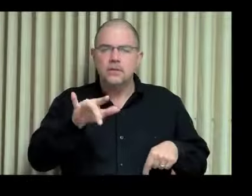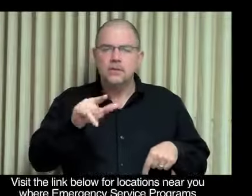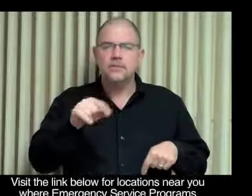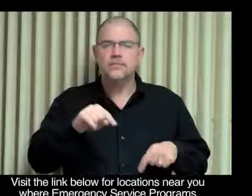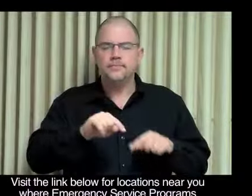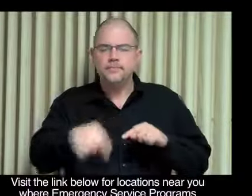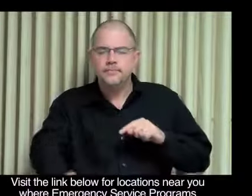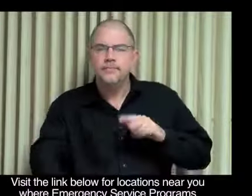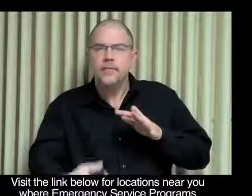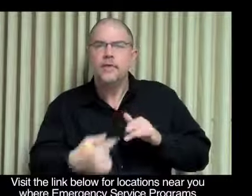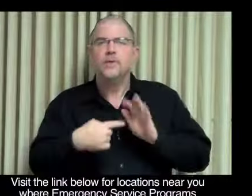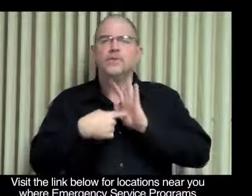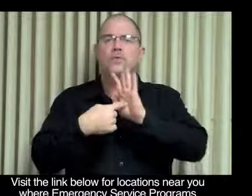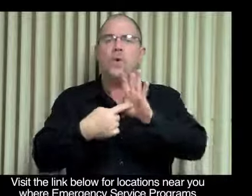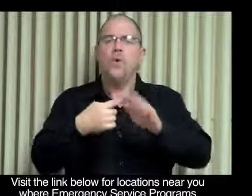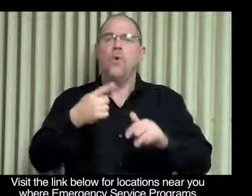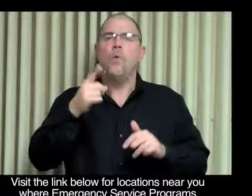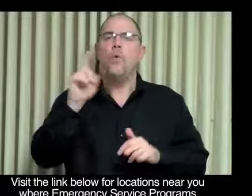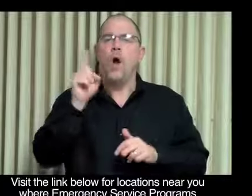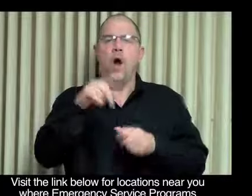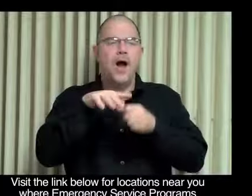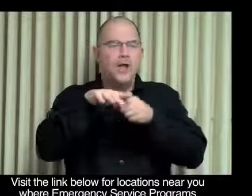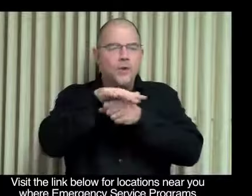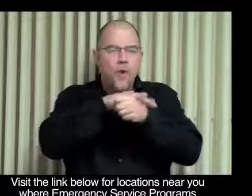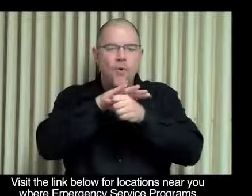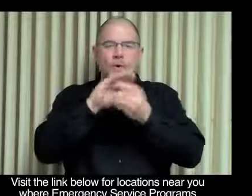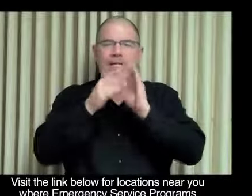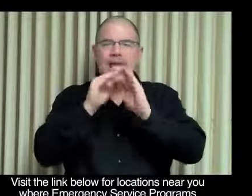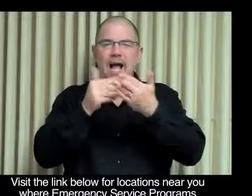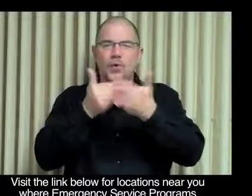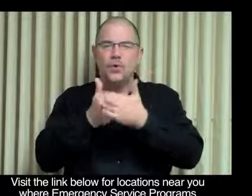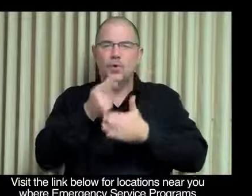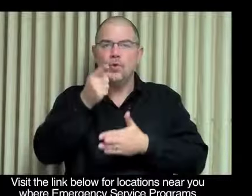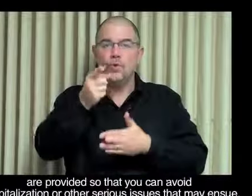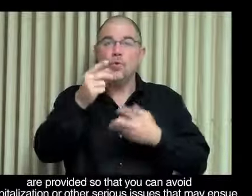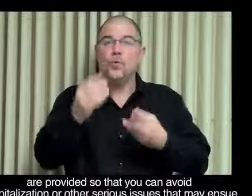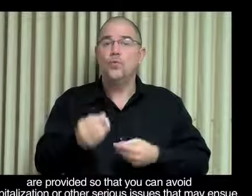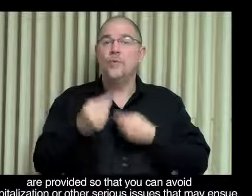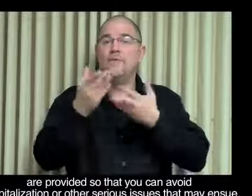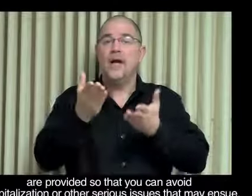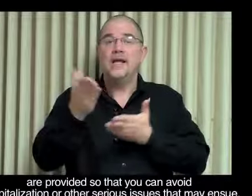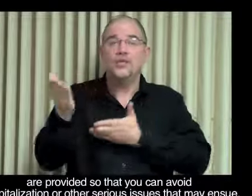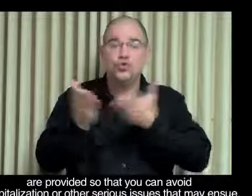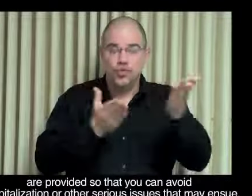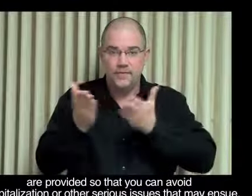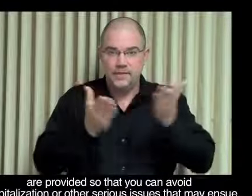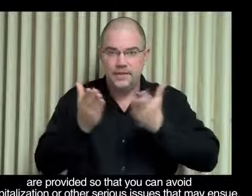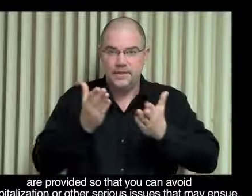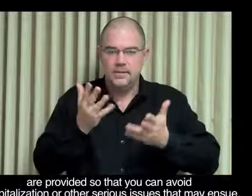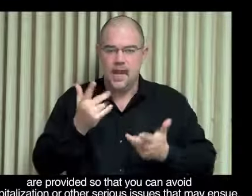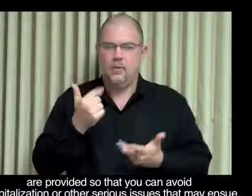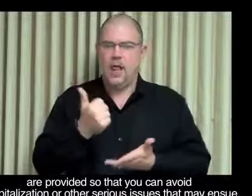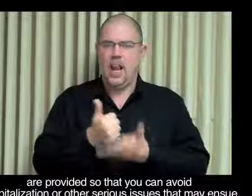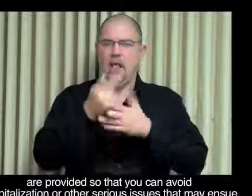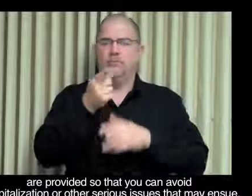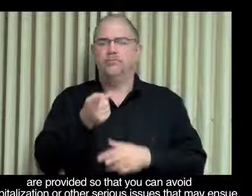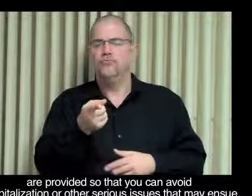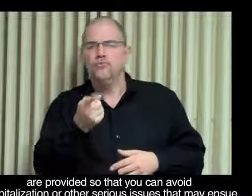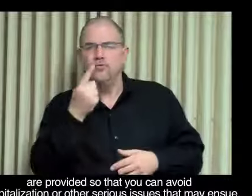Visit the link below for locations near you where emergency service programs are provided so that you can avoid hospitalization